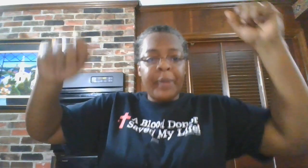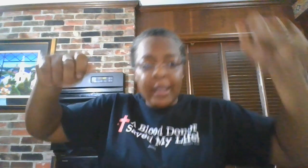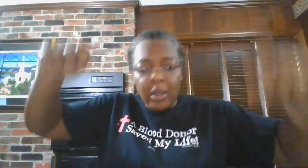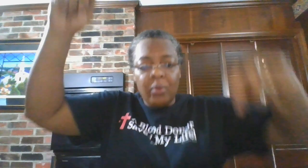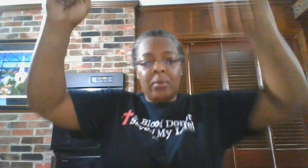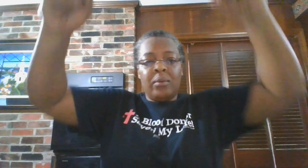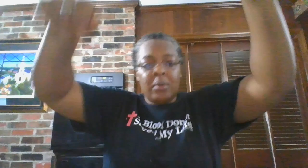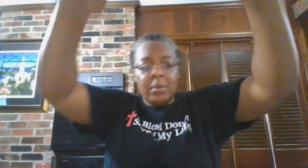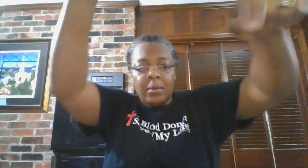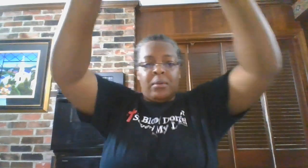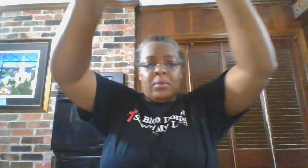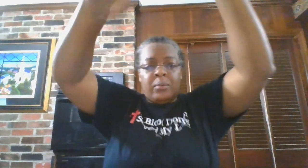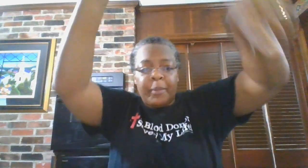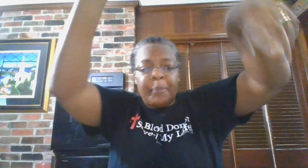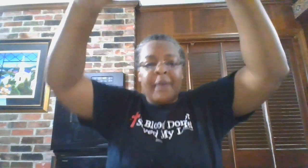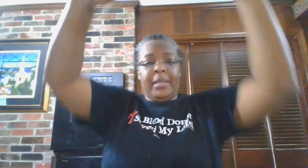to peddle with the puppet.